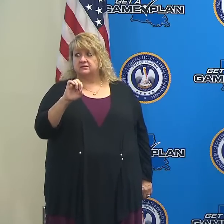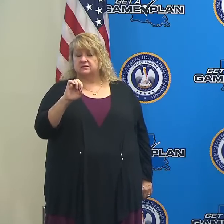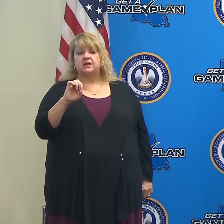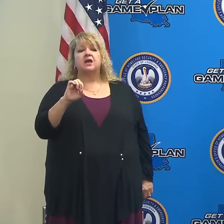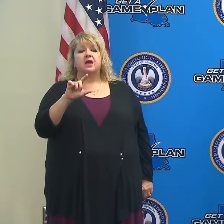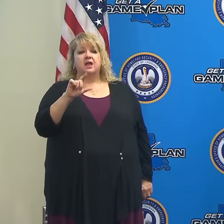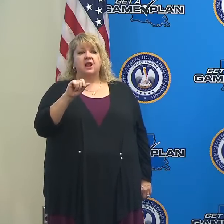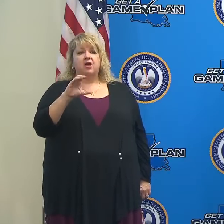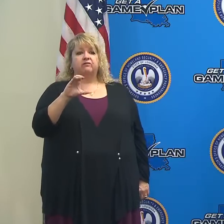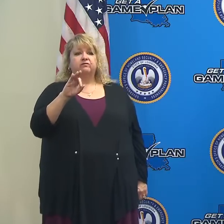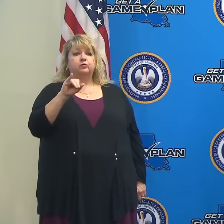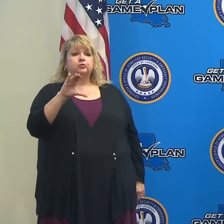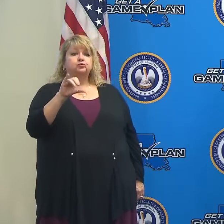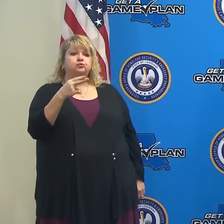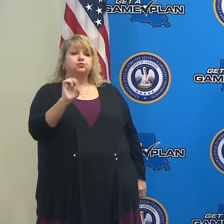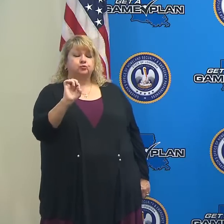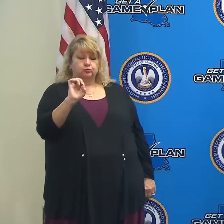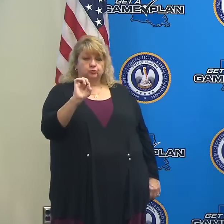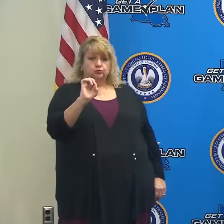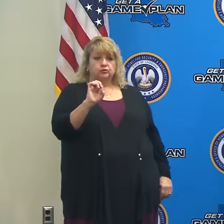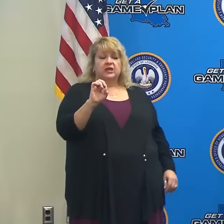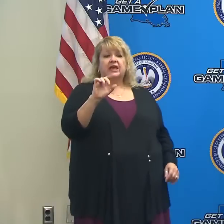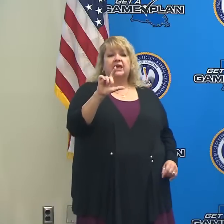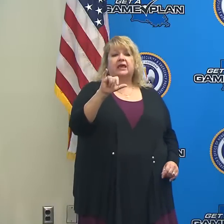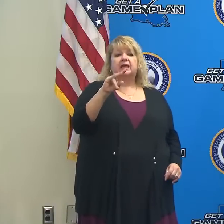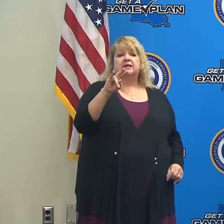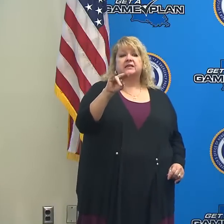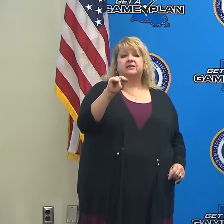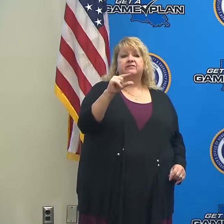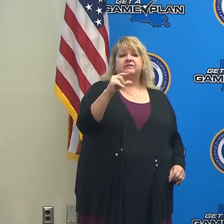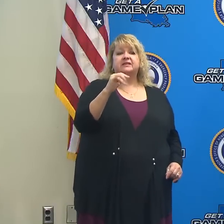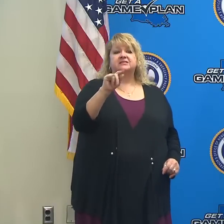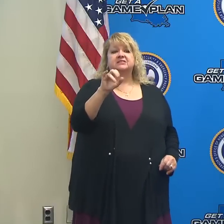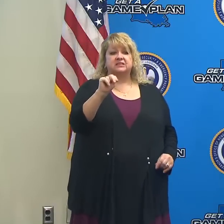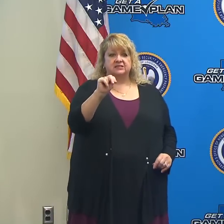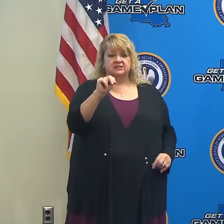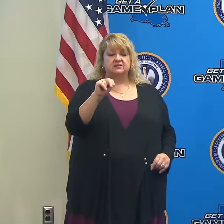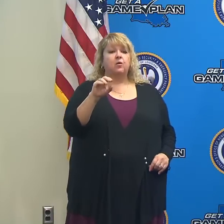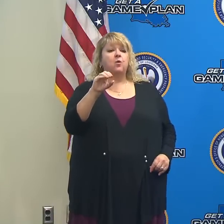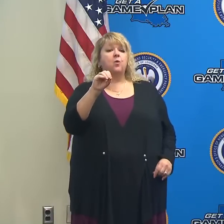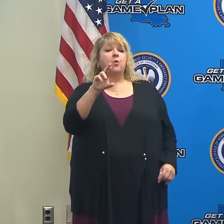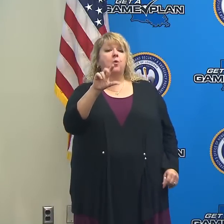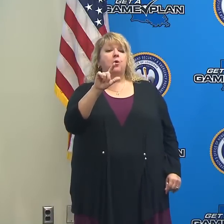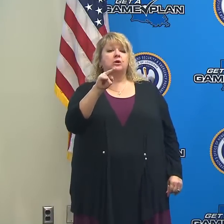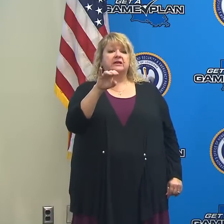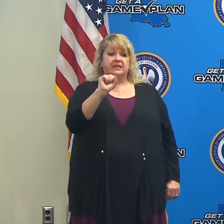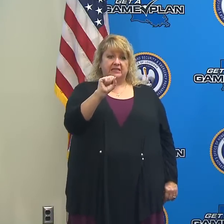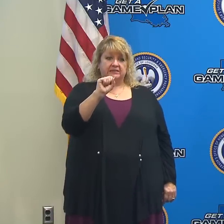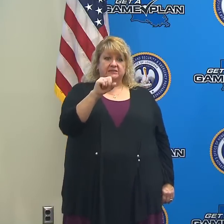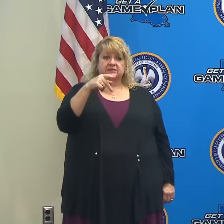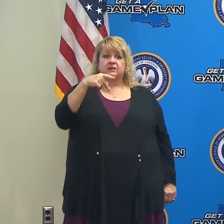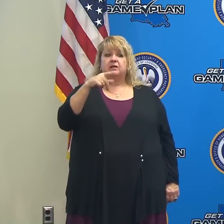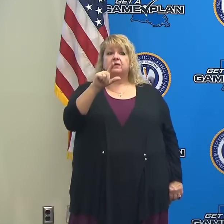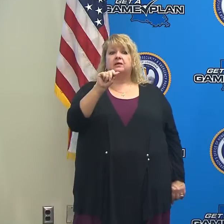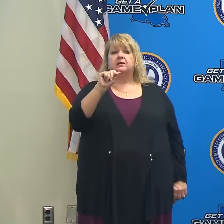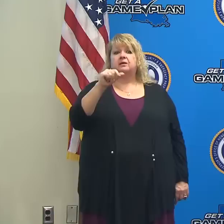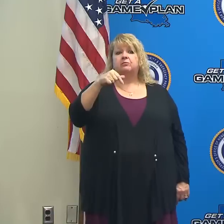Lafourche, Livingston, Orleans, Queens, Plaquemines,